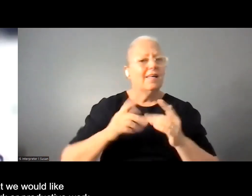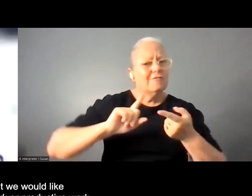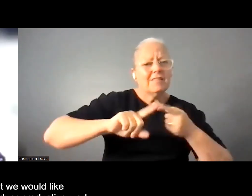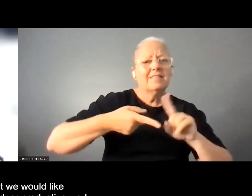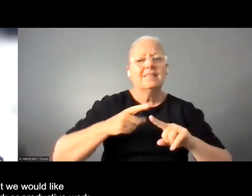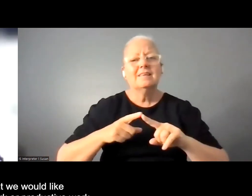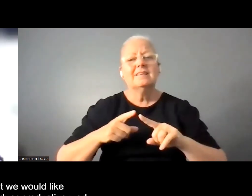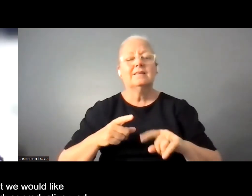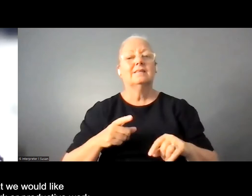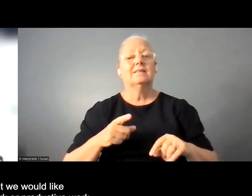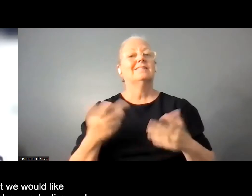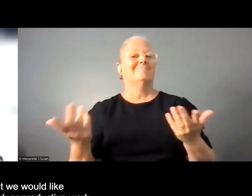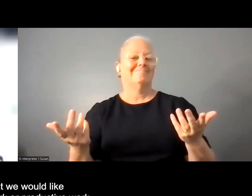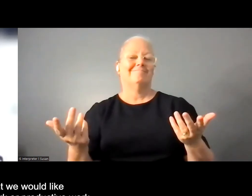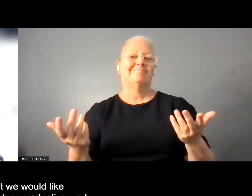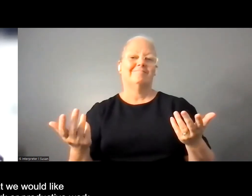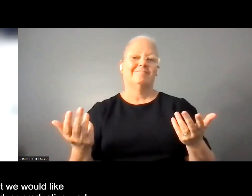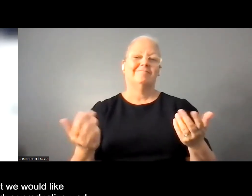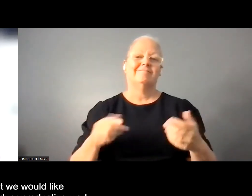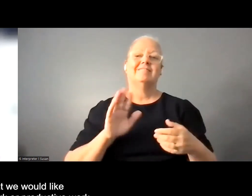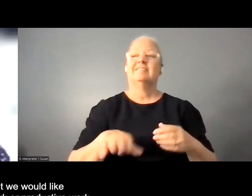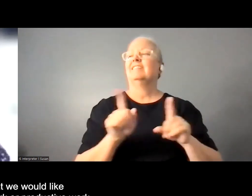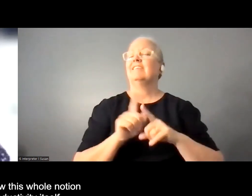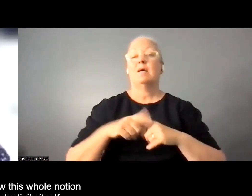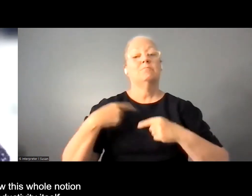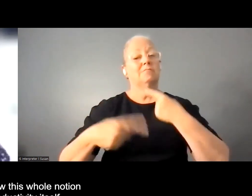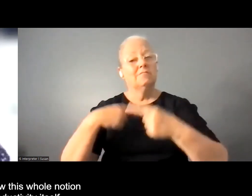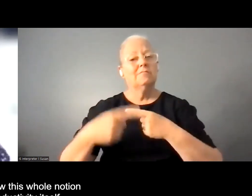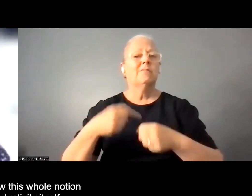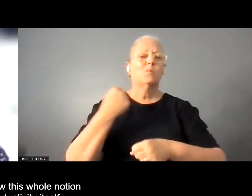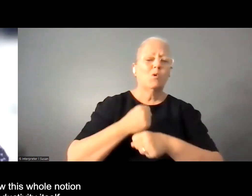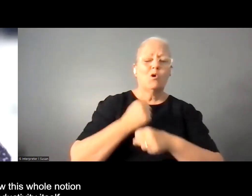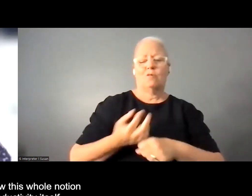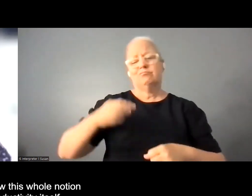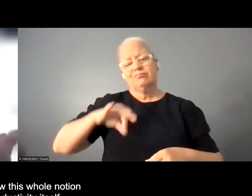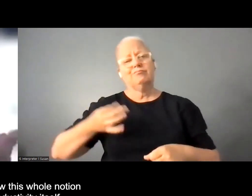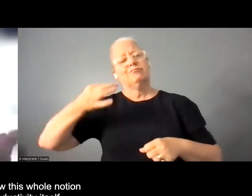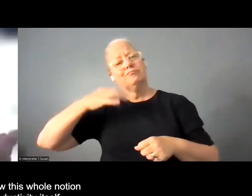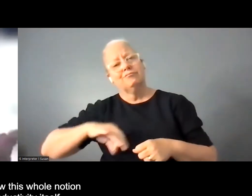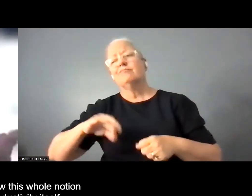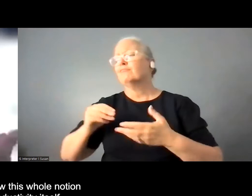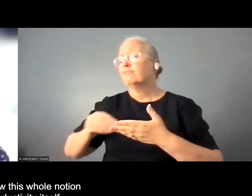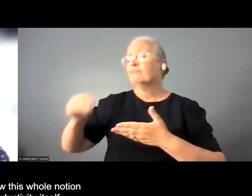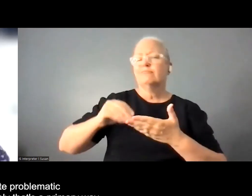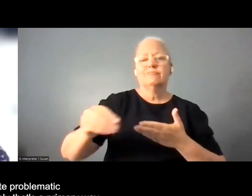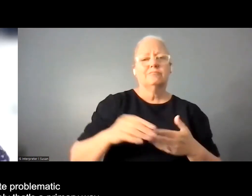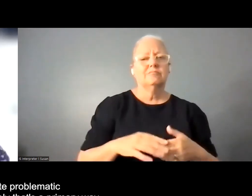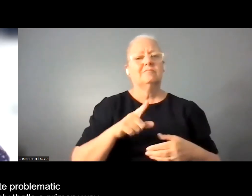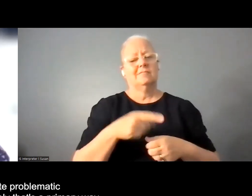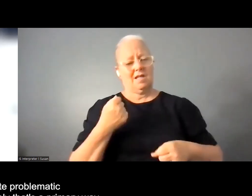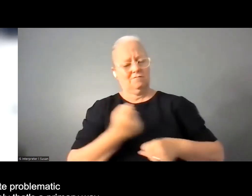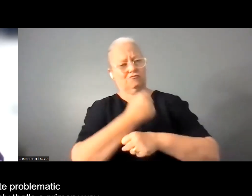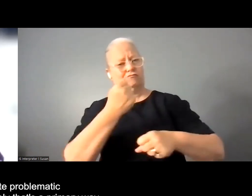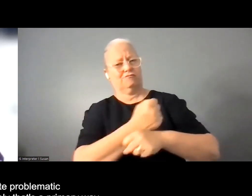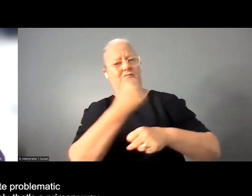in what we would call profitable work or productive work okay and i i know this whole notion of productivity itself is quite